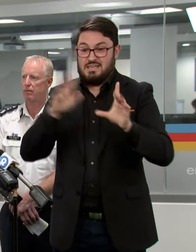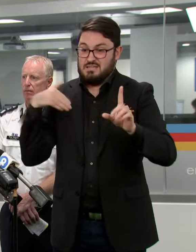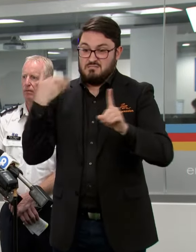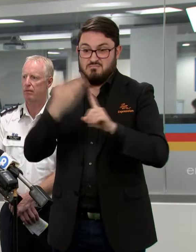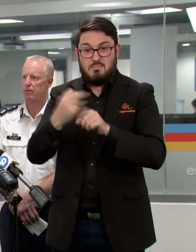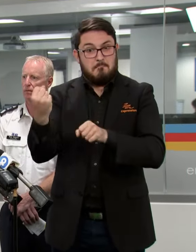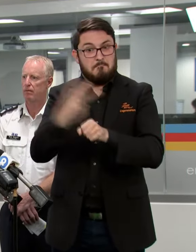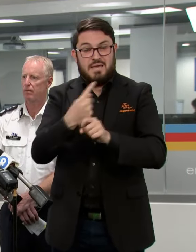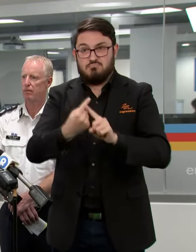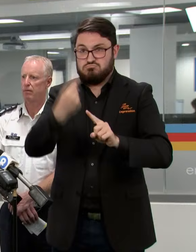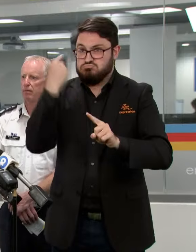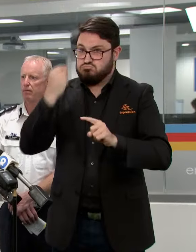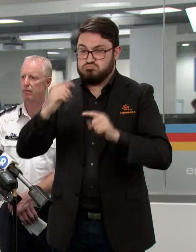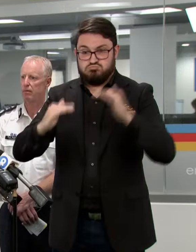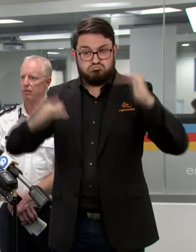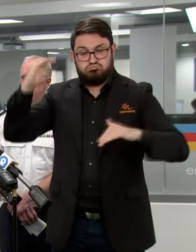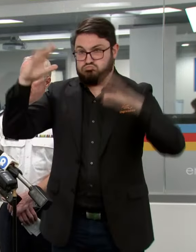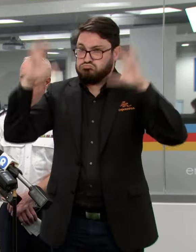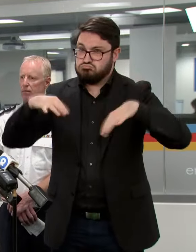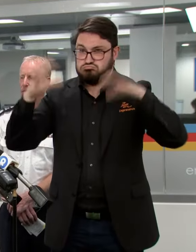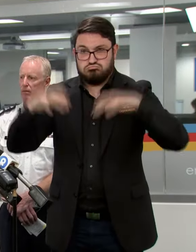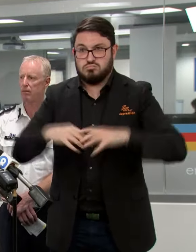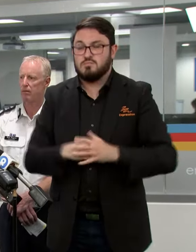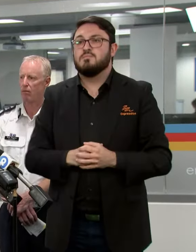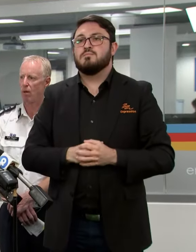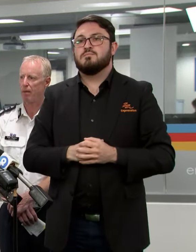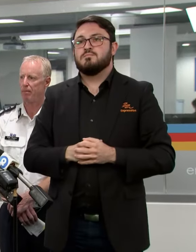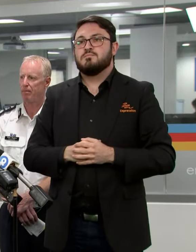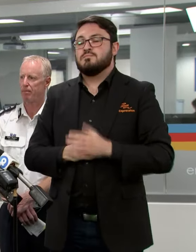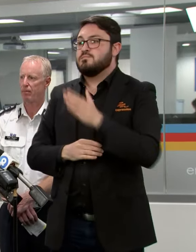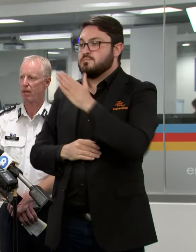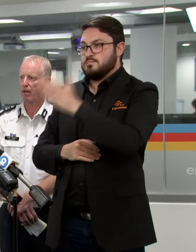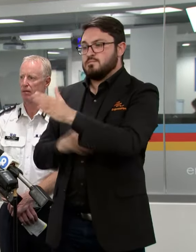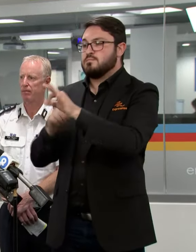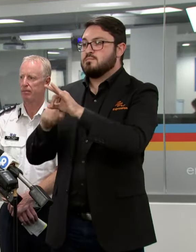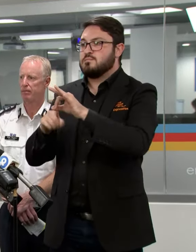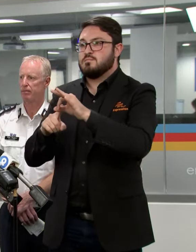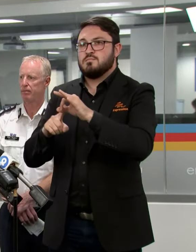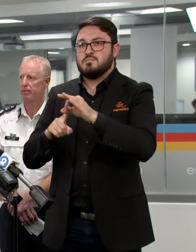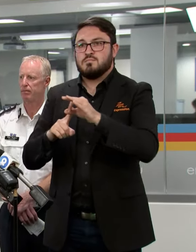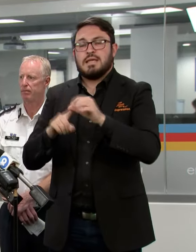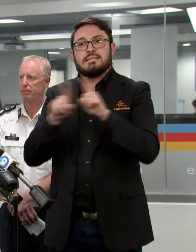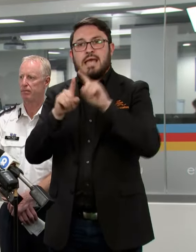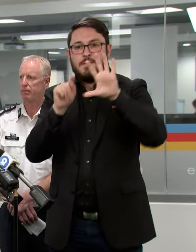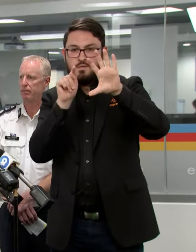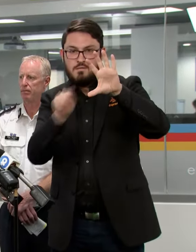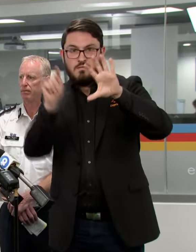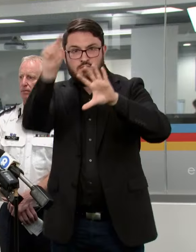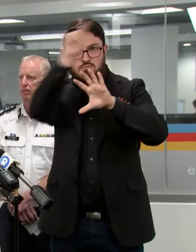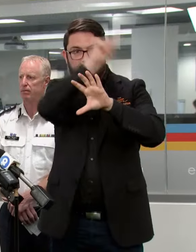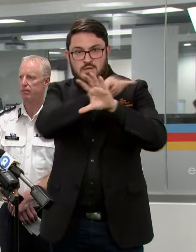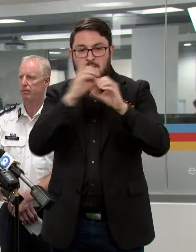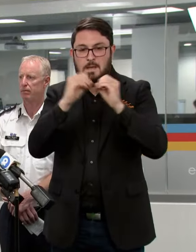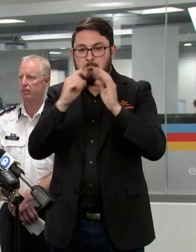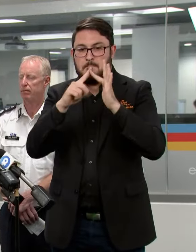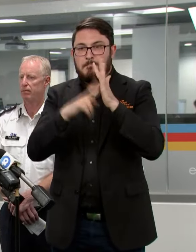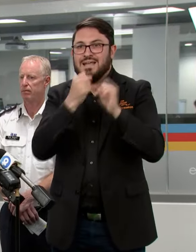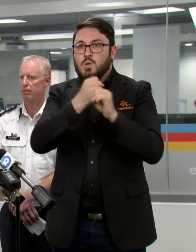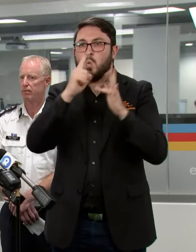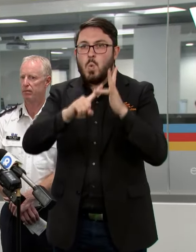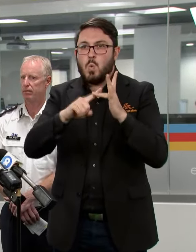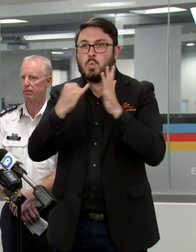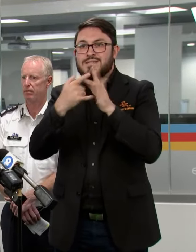significant rainfall totals in that region. And is that because of the same surrounding areas as well like Bendigo has been happening? That's right so